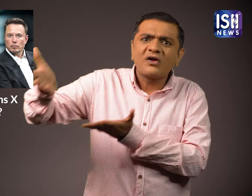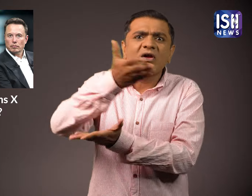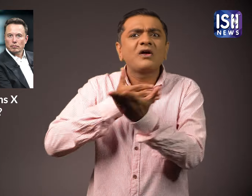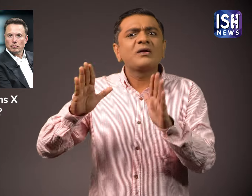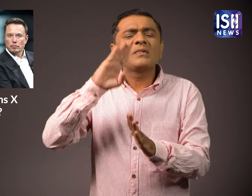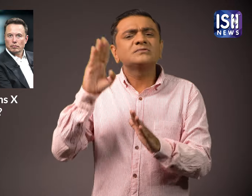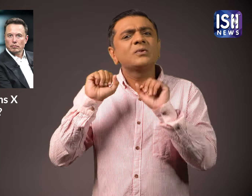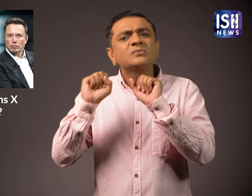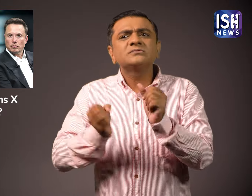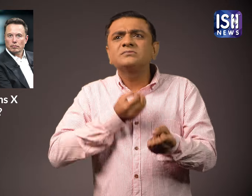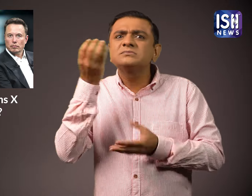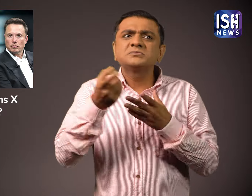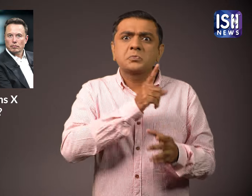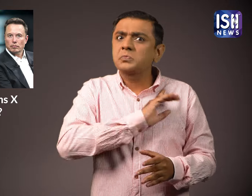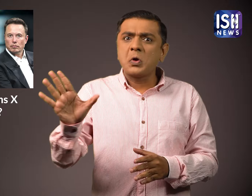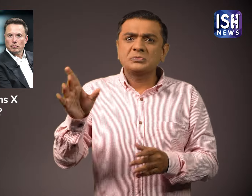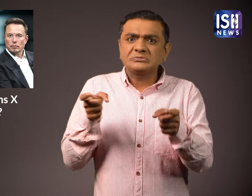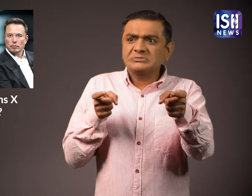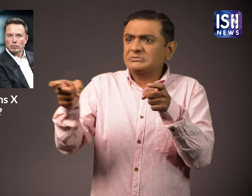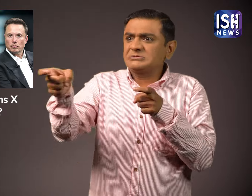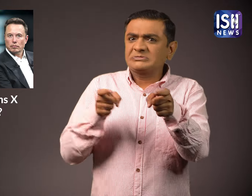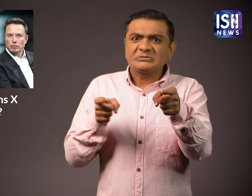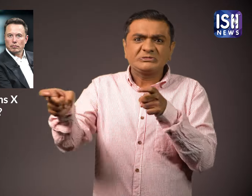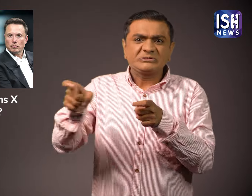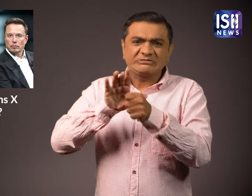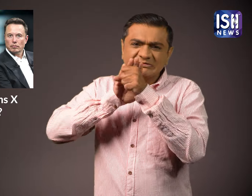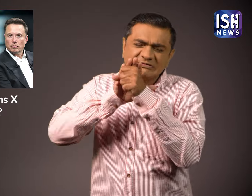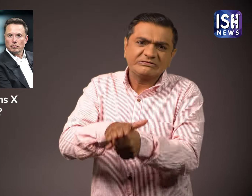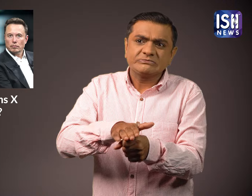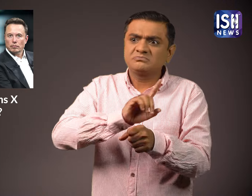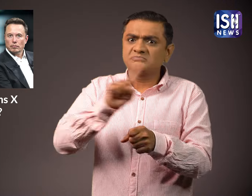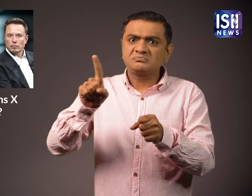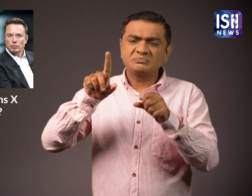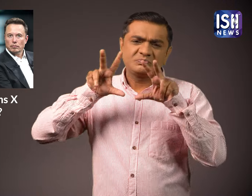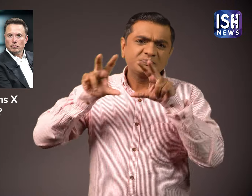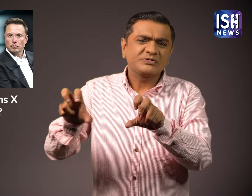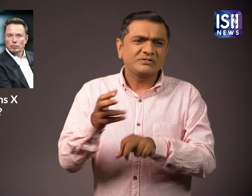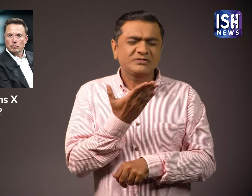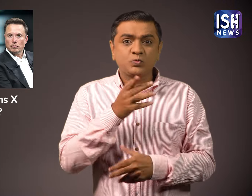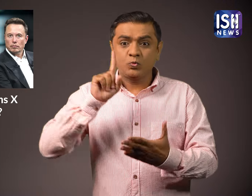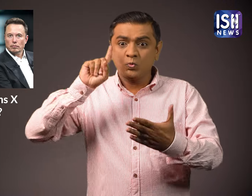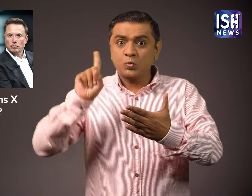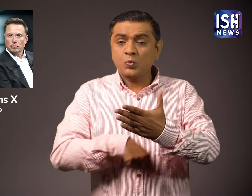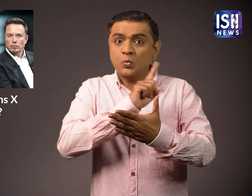Who is stopping the Brazilians to exercise their right to free speech by banning X.